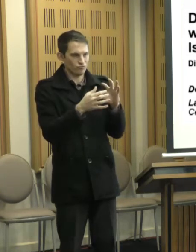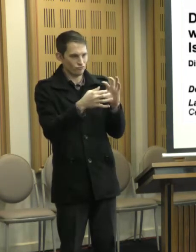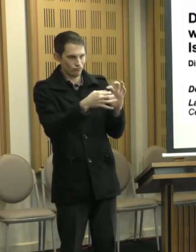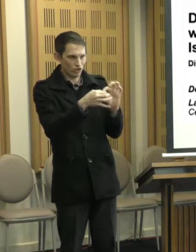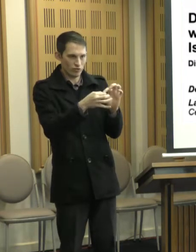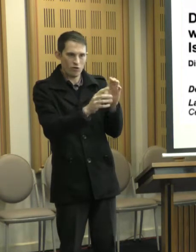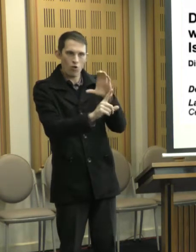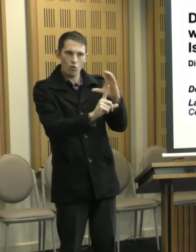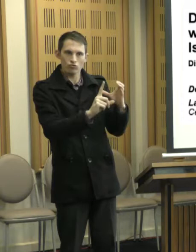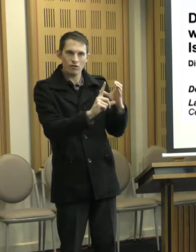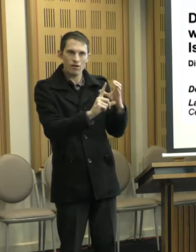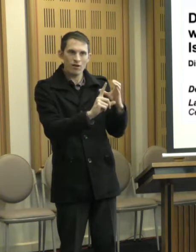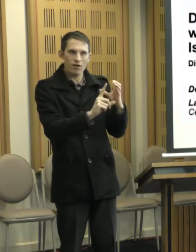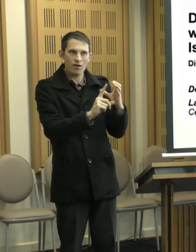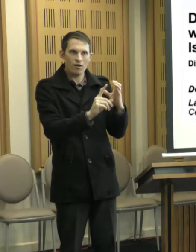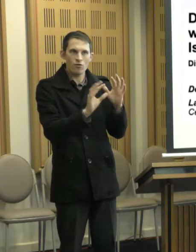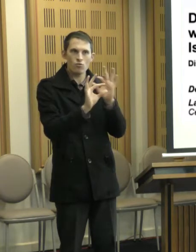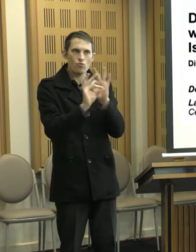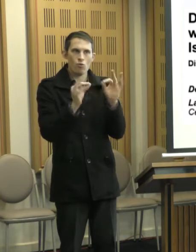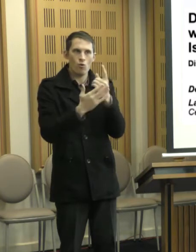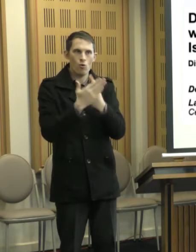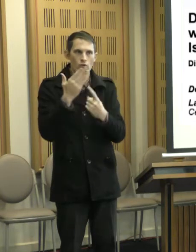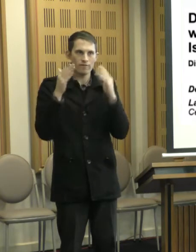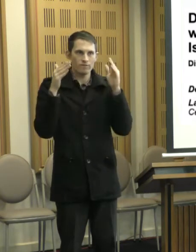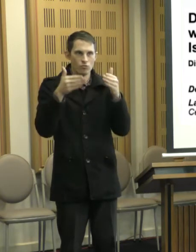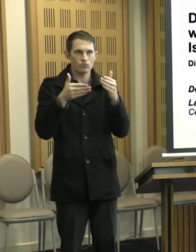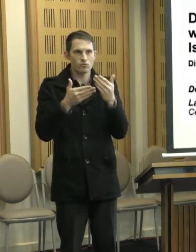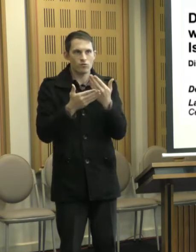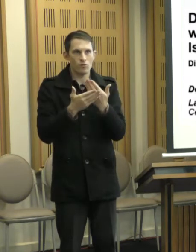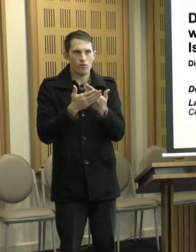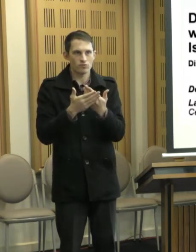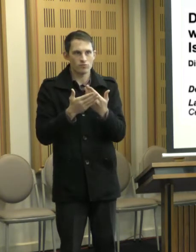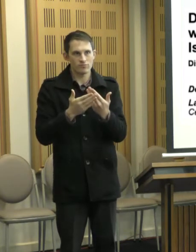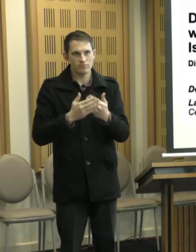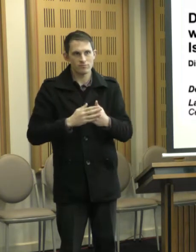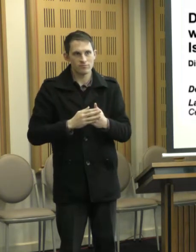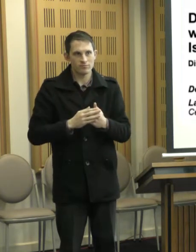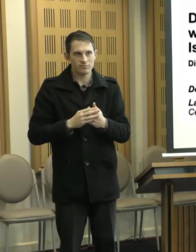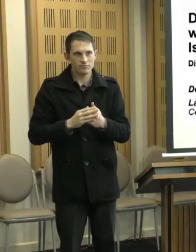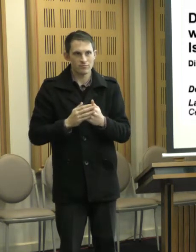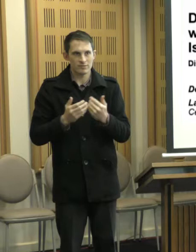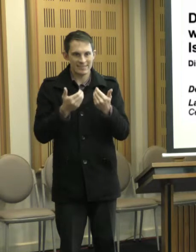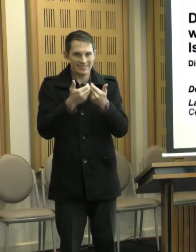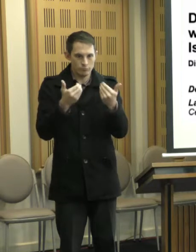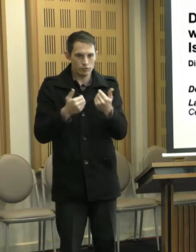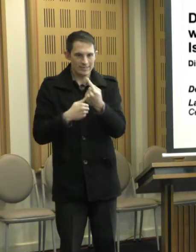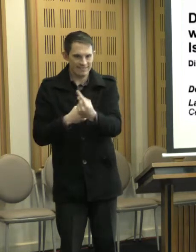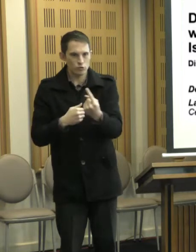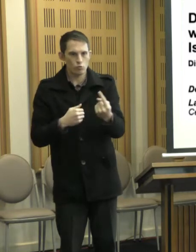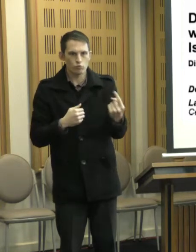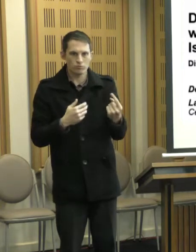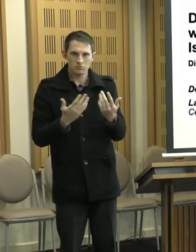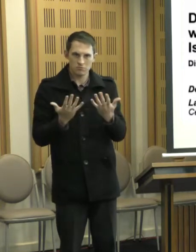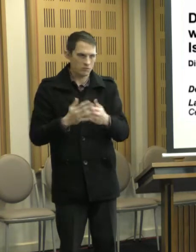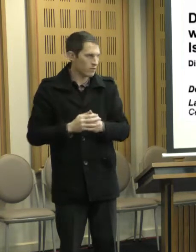and not just that focus on an isolated, separate individual. Hmm. I think I